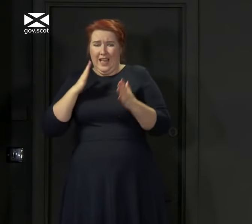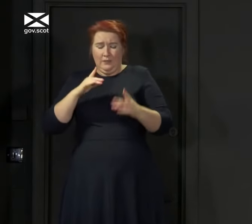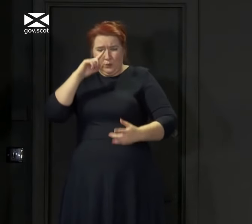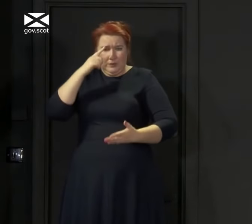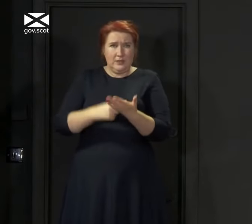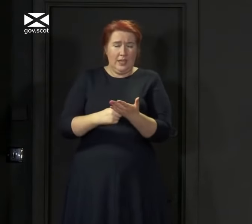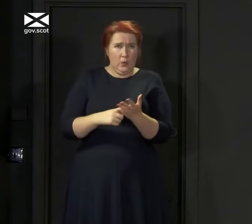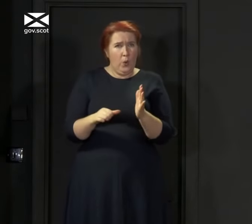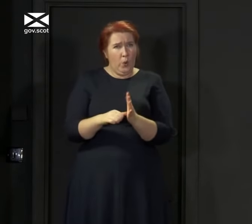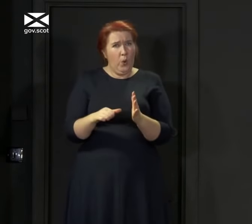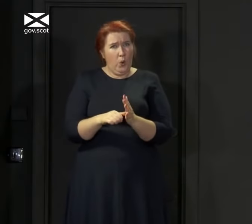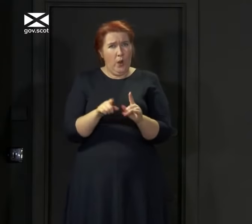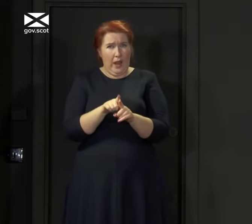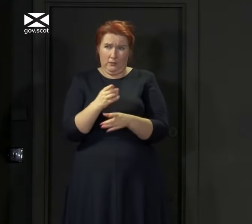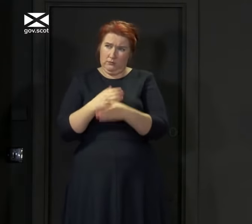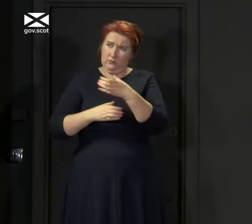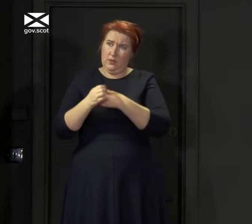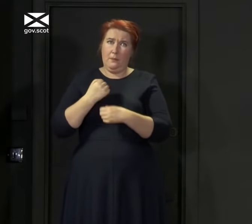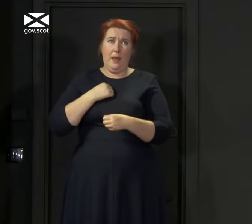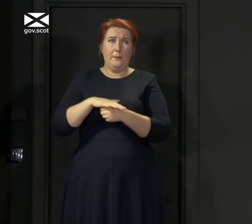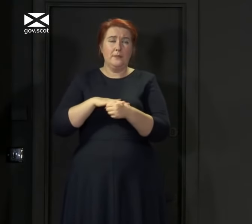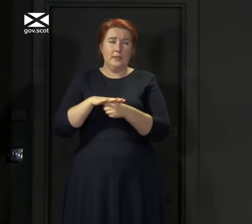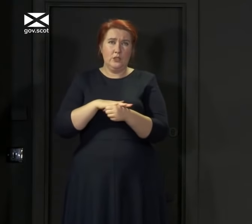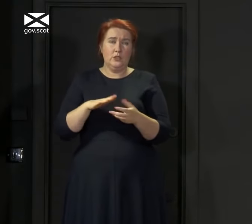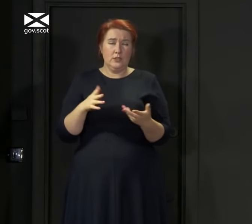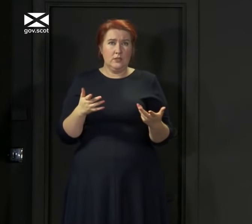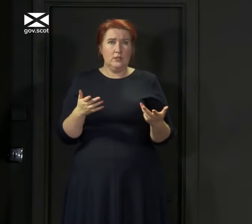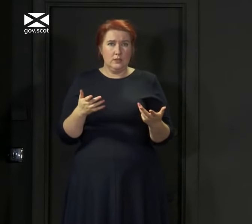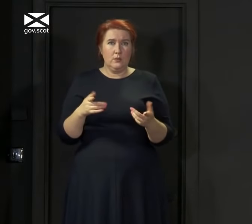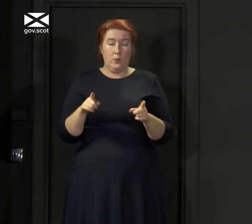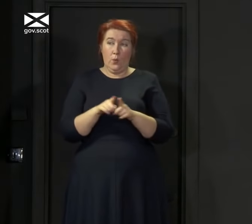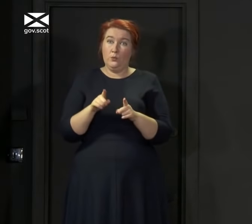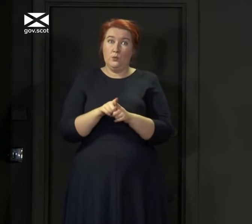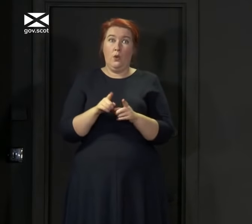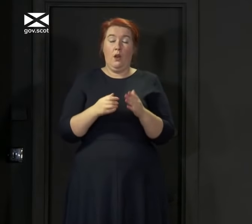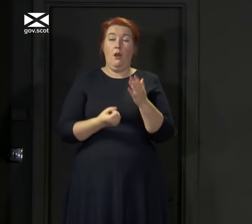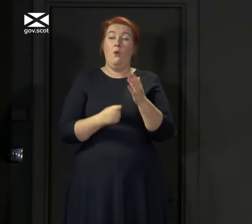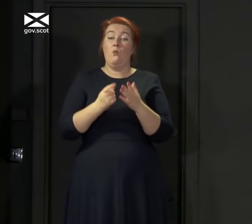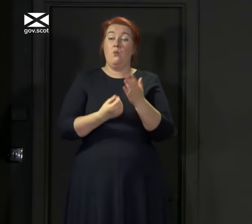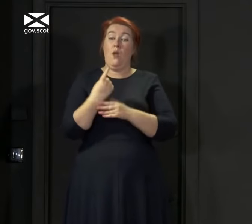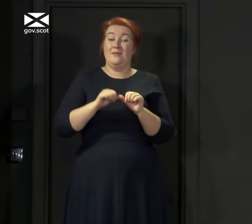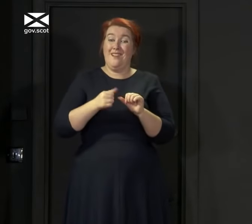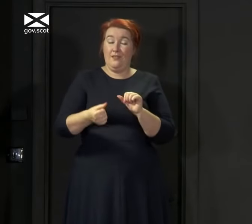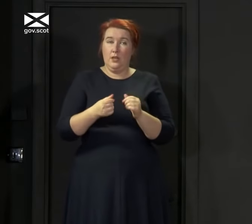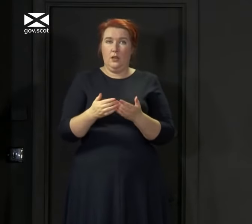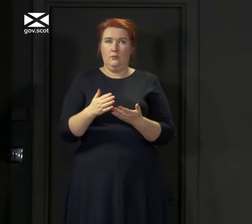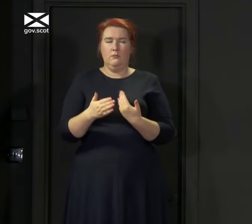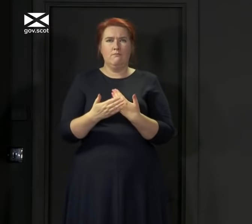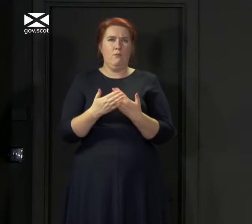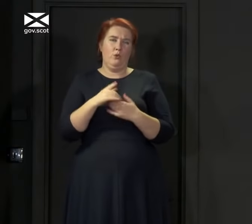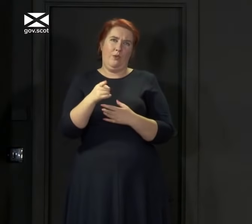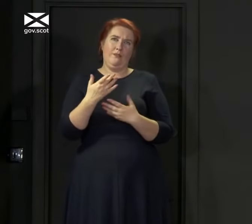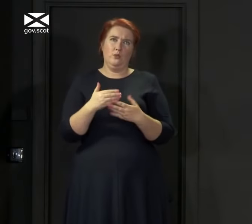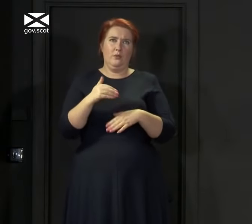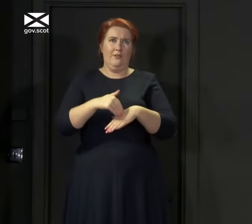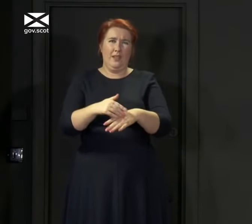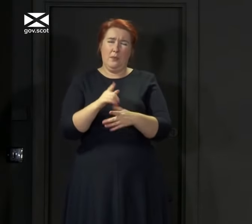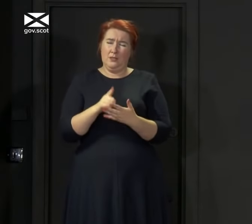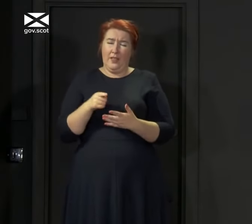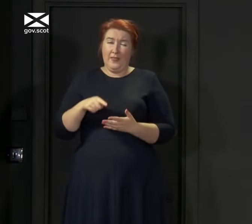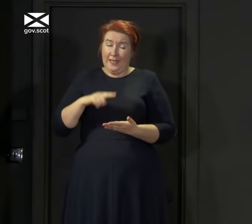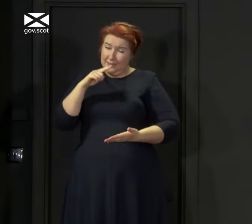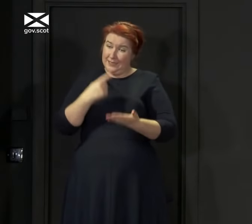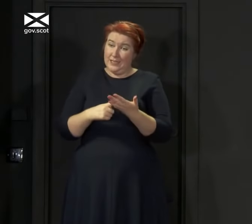position like mine. And I know living with the consequences of these decisions is more agonising for everybody out there. But these are some of the toughest